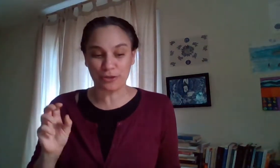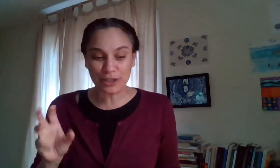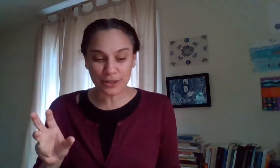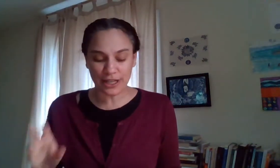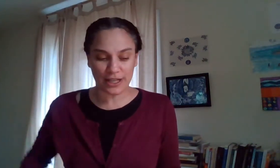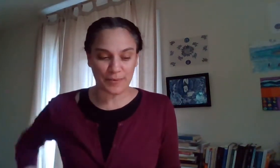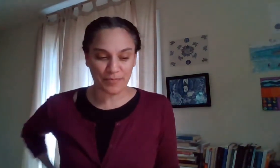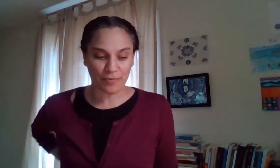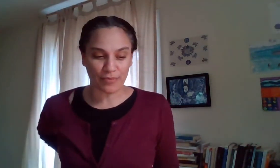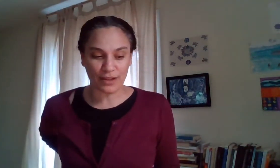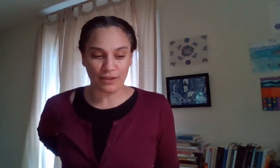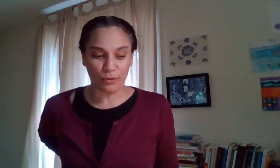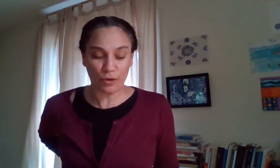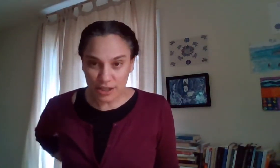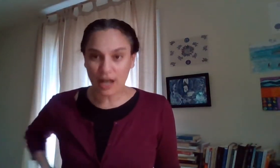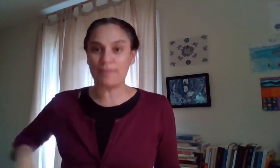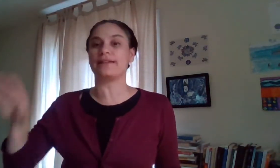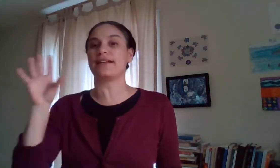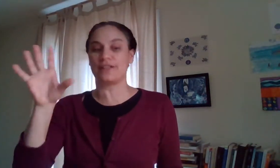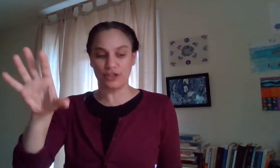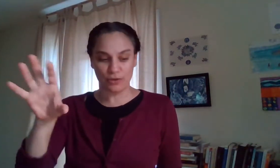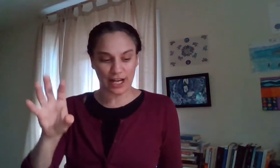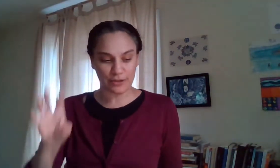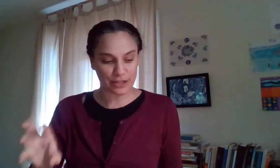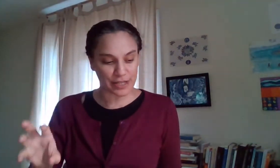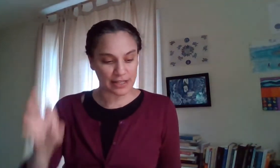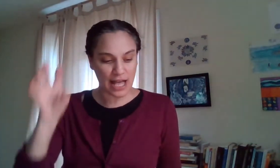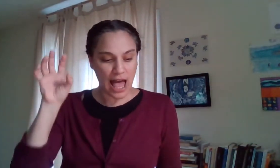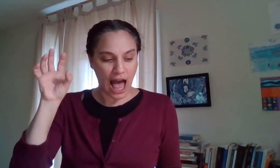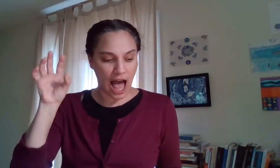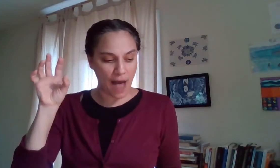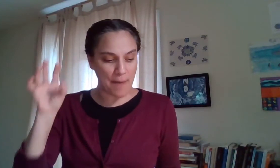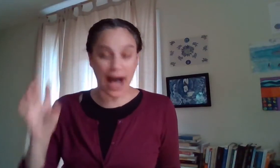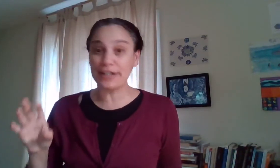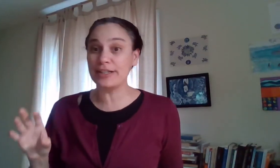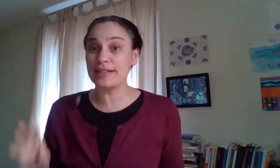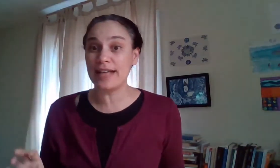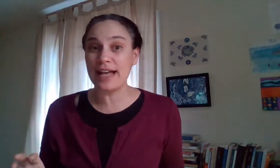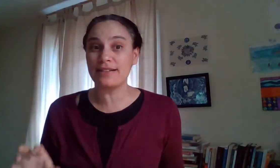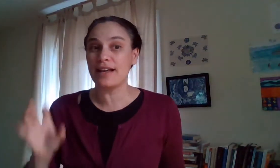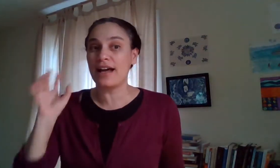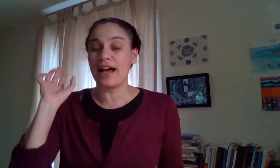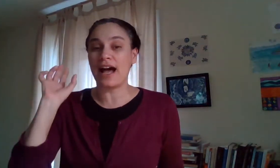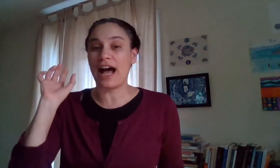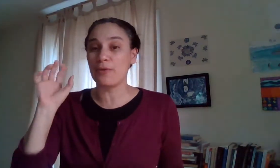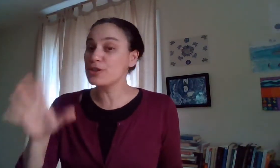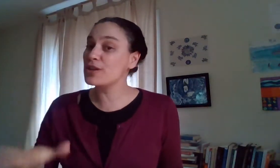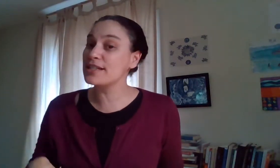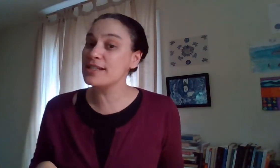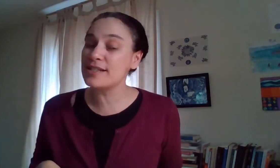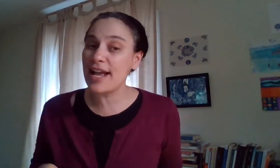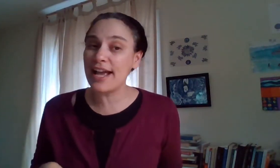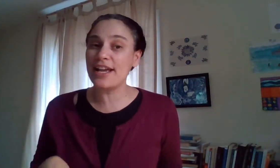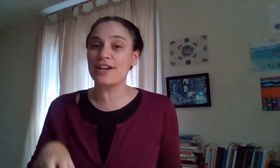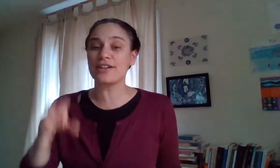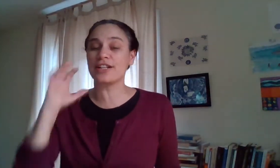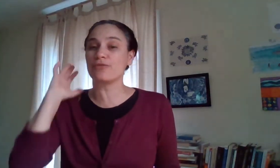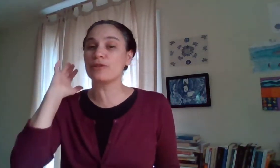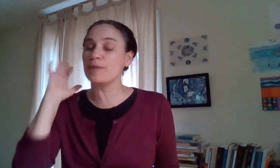retreat um workshop and then the july retreat um other than that i want you guys to stay here there will be